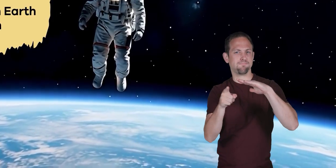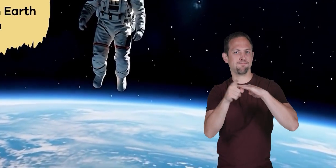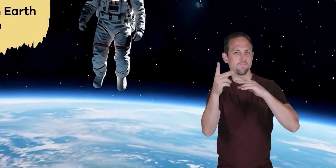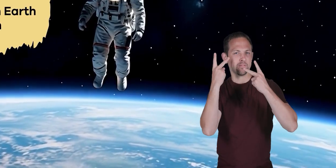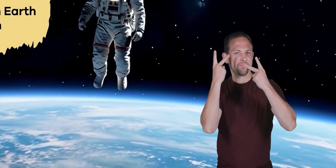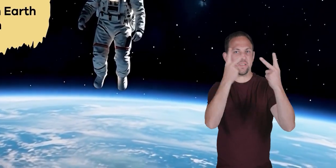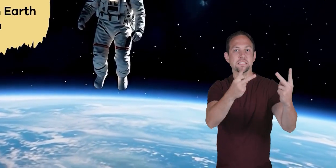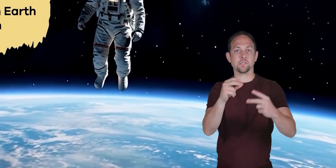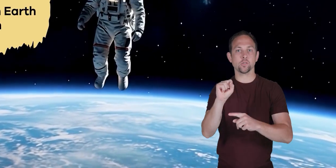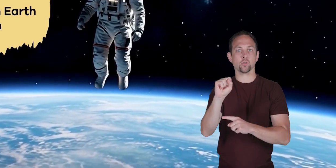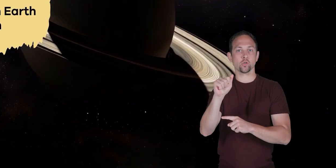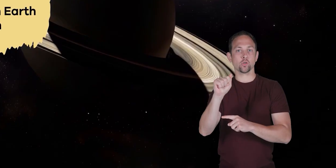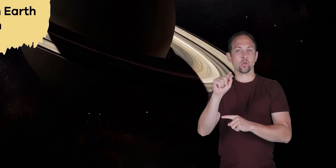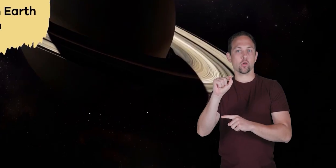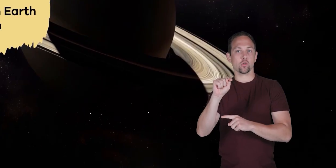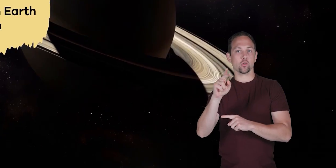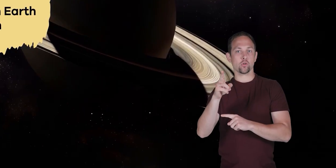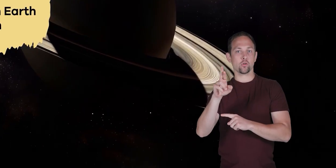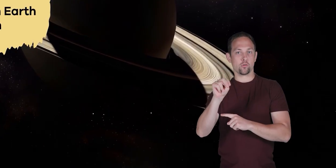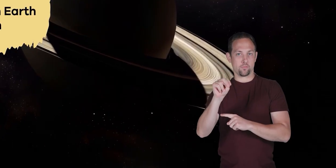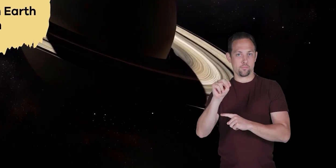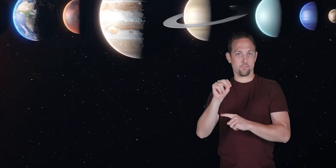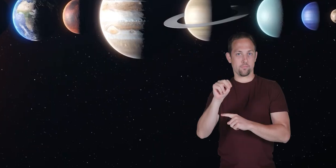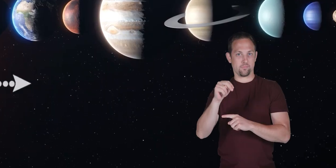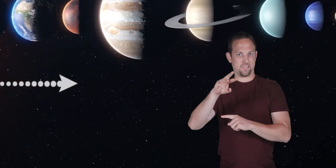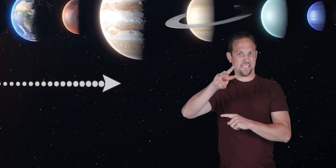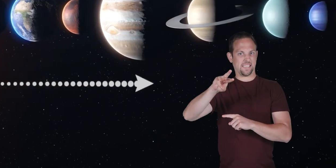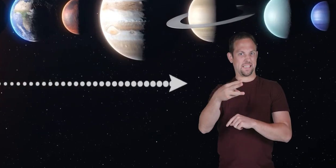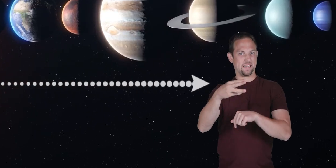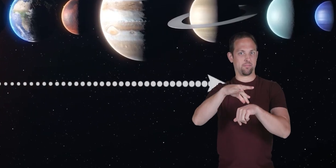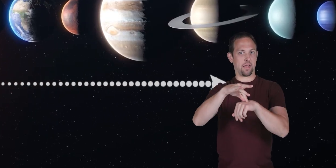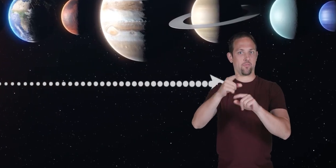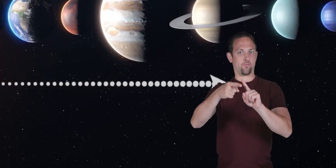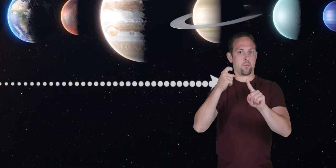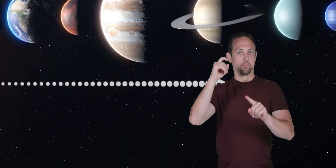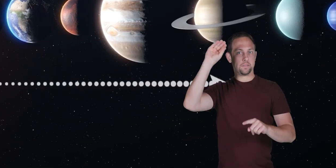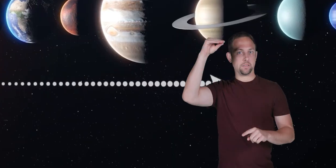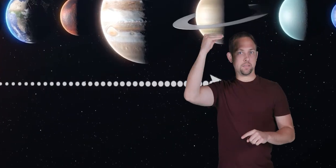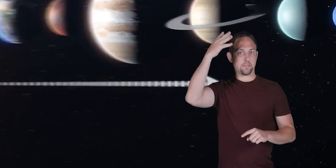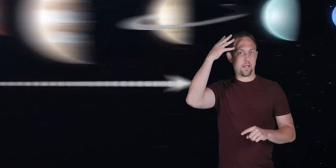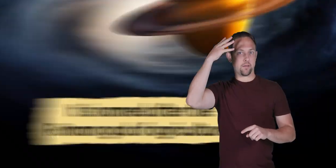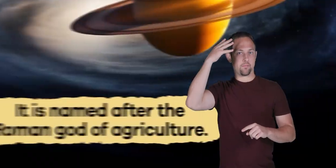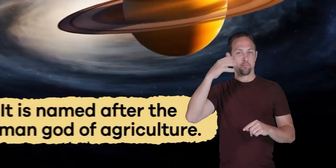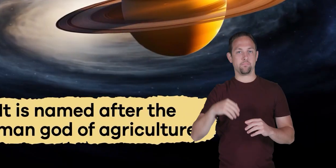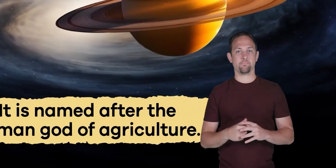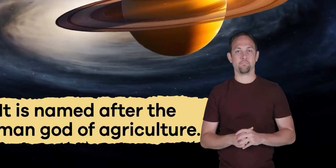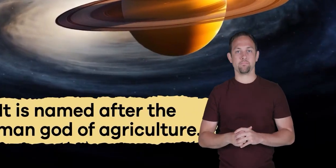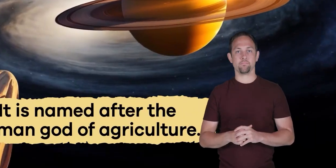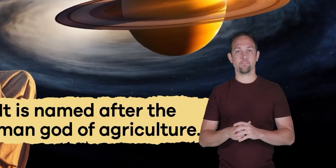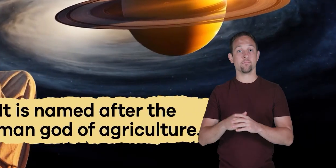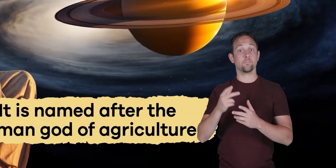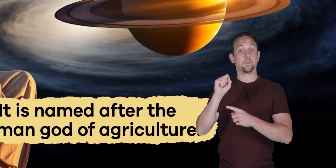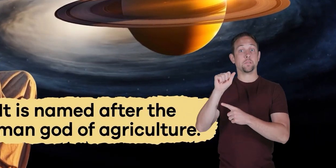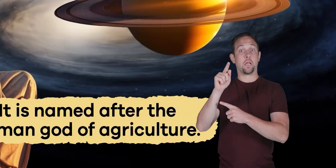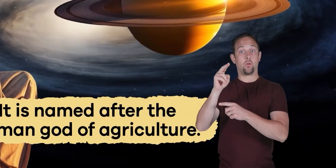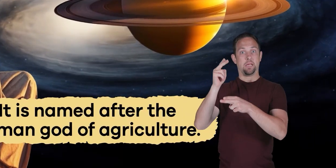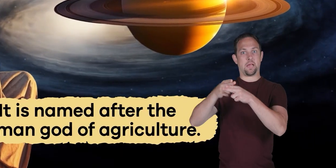space to visit Saturn the sixth planet from the Sun named after the Roman god of